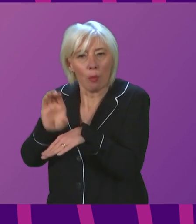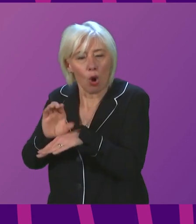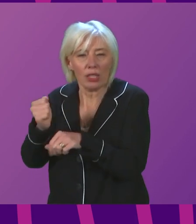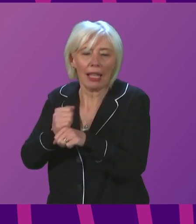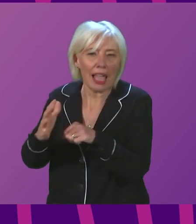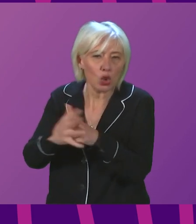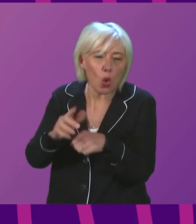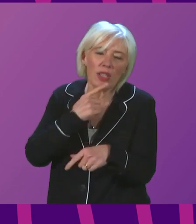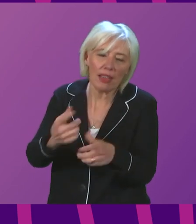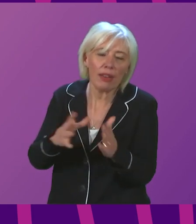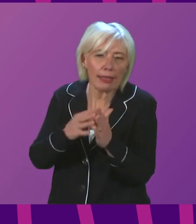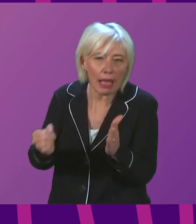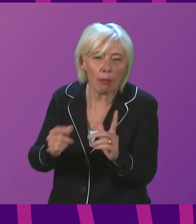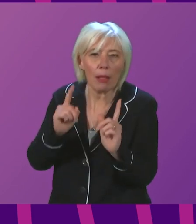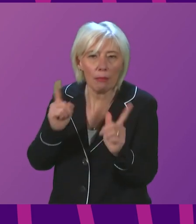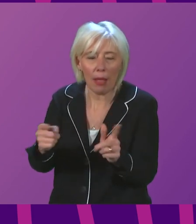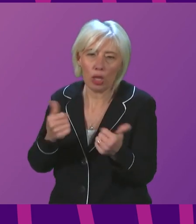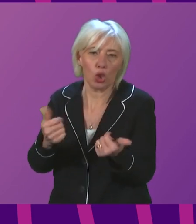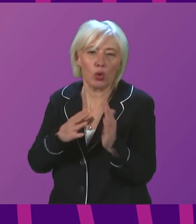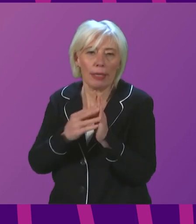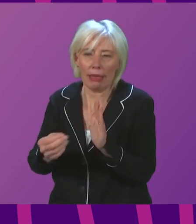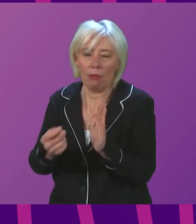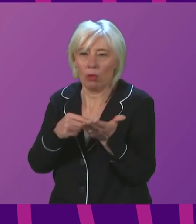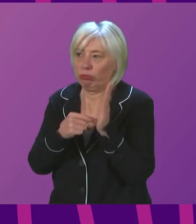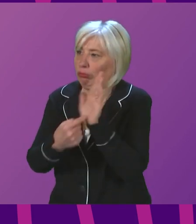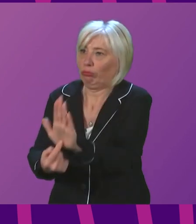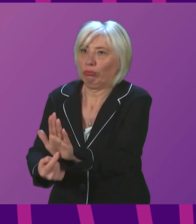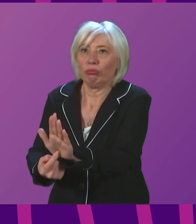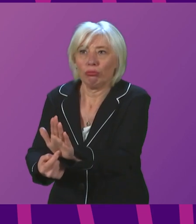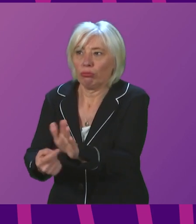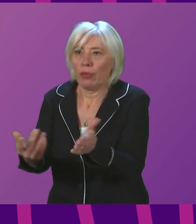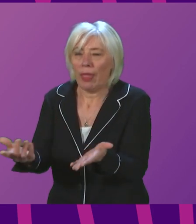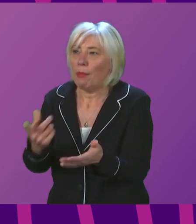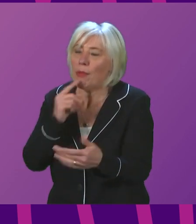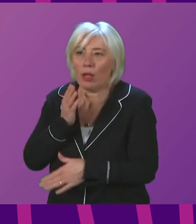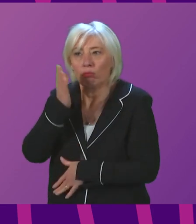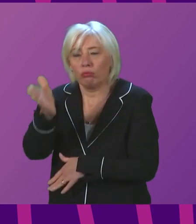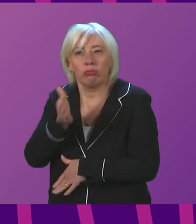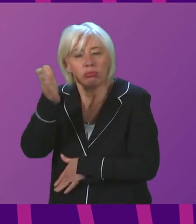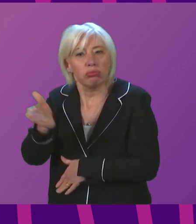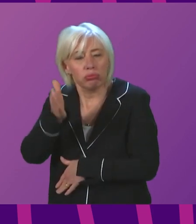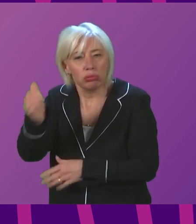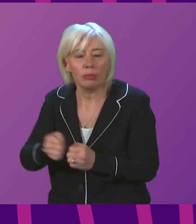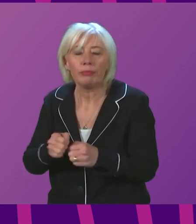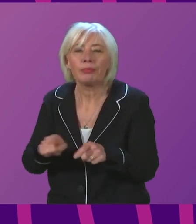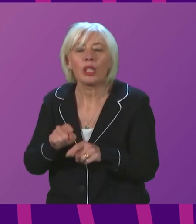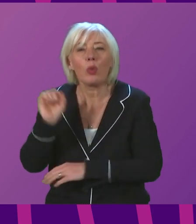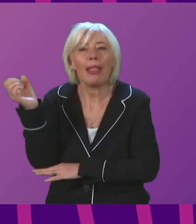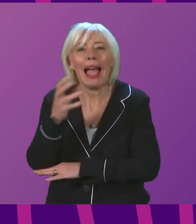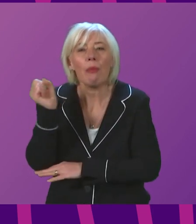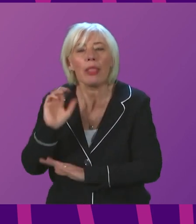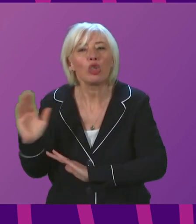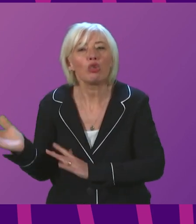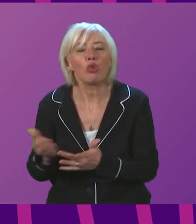one, but probably the most prolific example of that across Glasgow in particular. The ambulance service is also